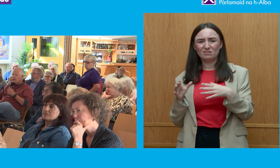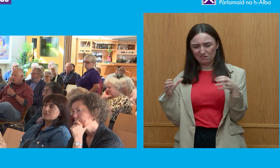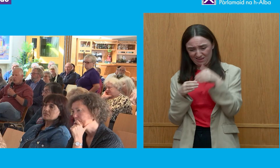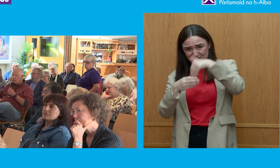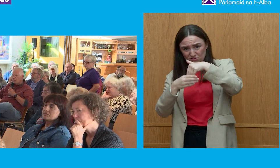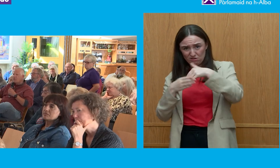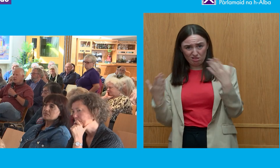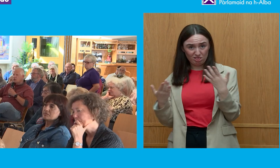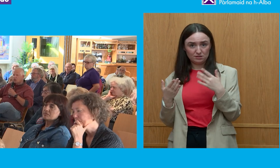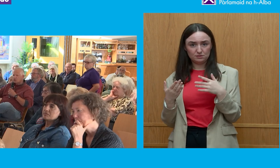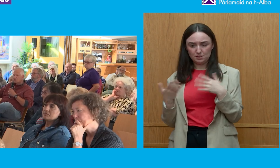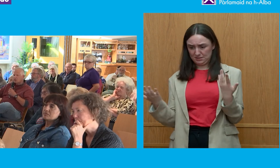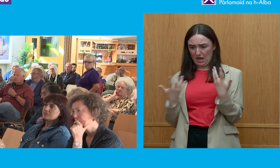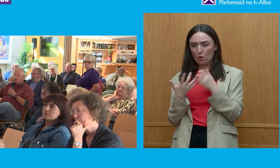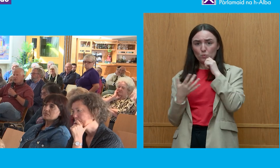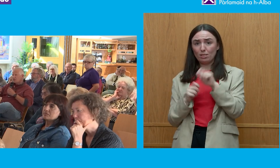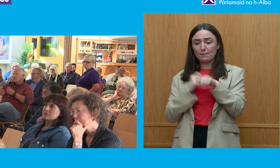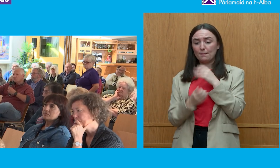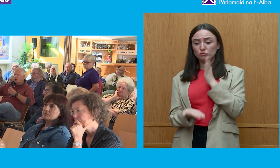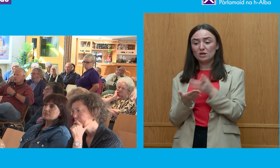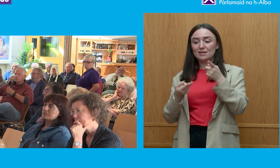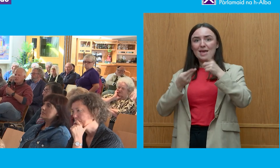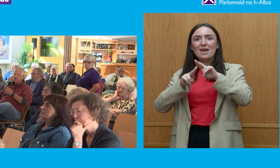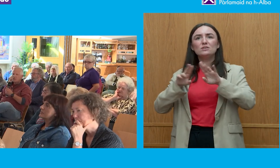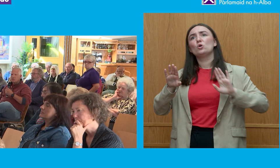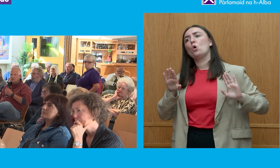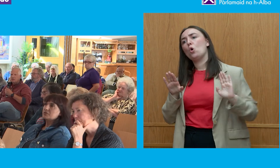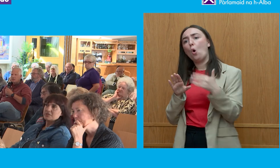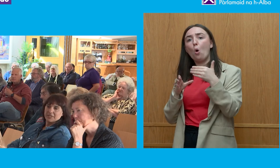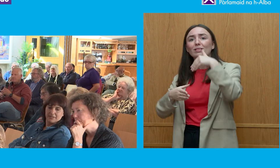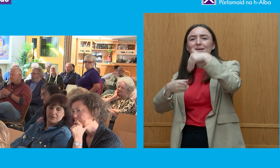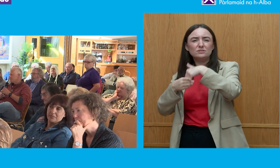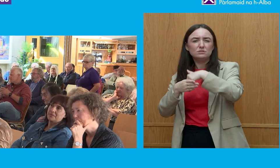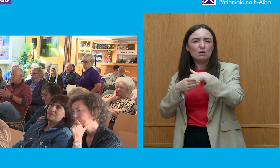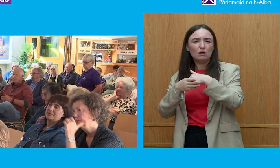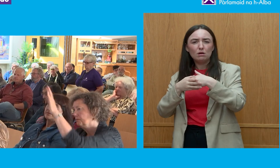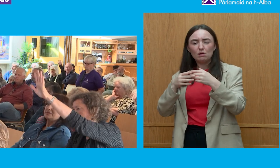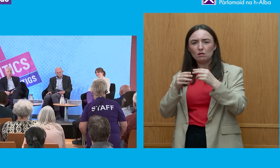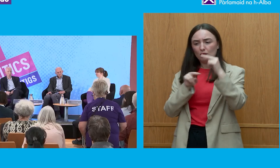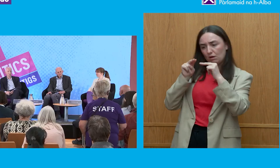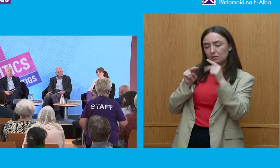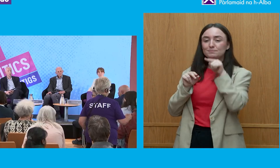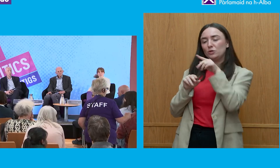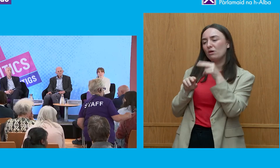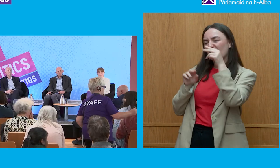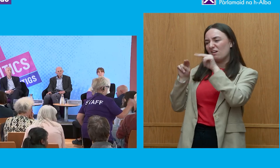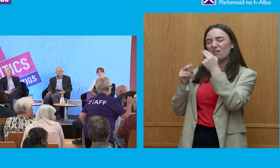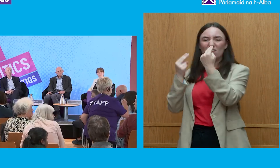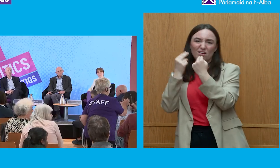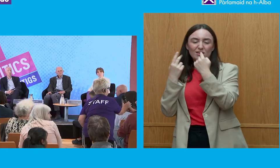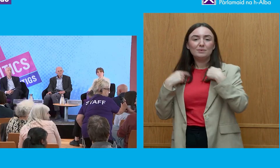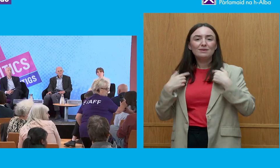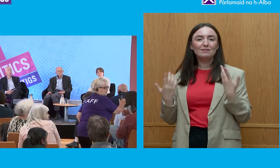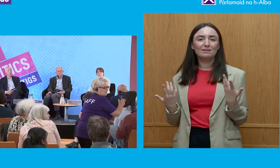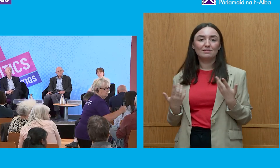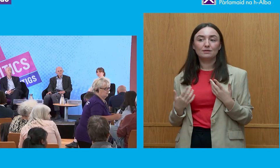to me and I don't know how you'll ever get trust if it's the foxes policing the foxes if you like excellent and I think there's a lady at the back with glasses